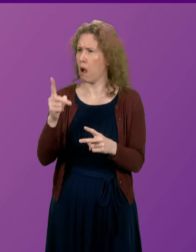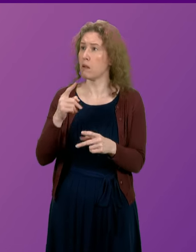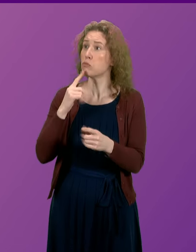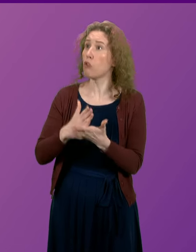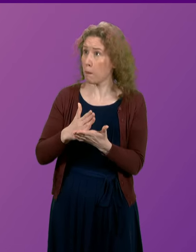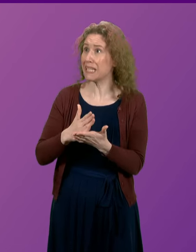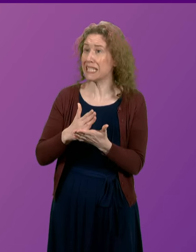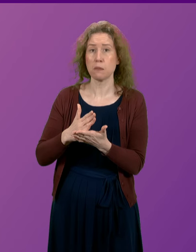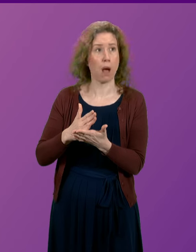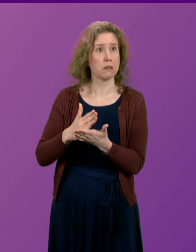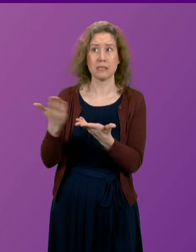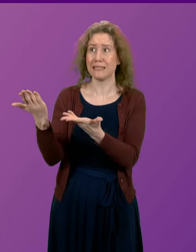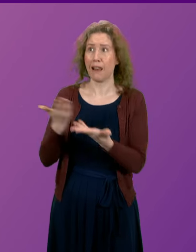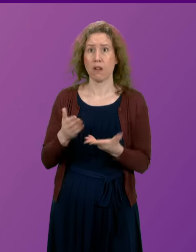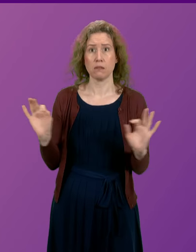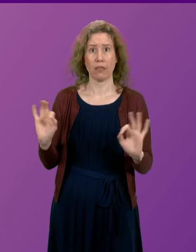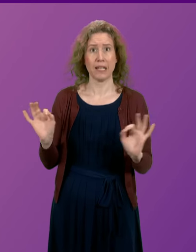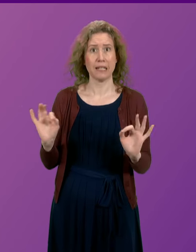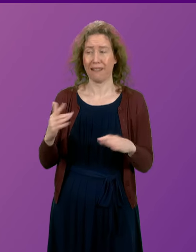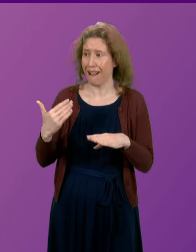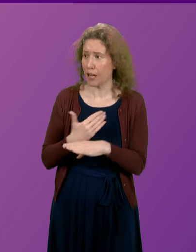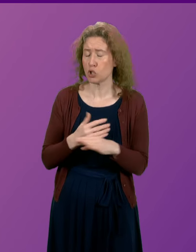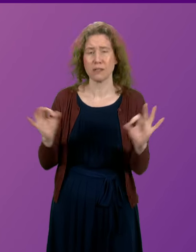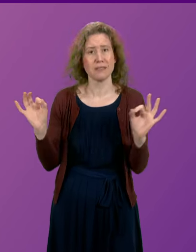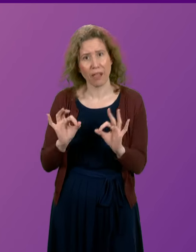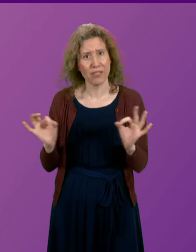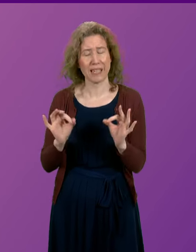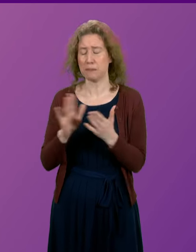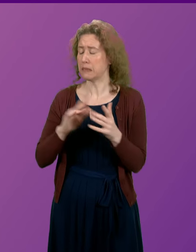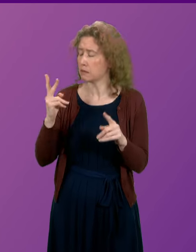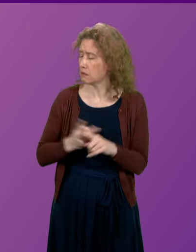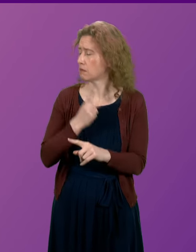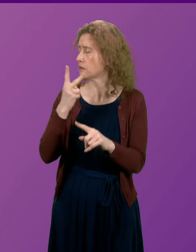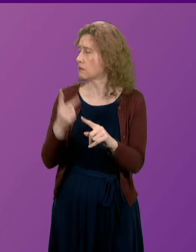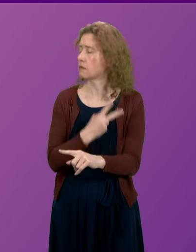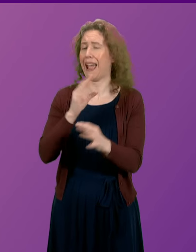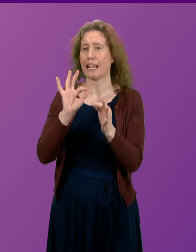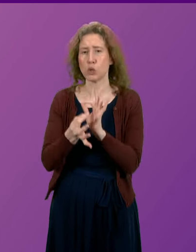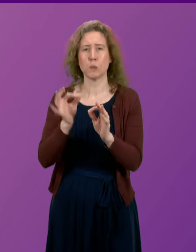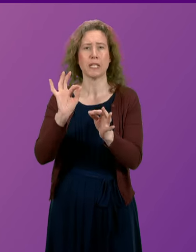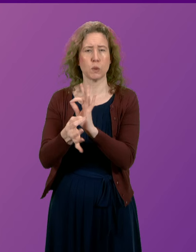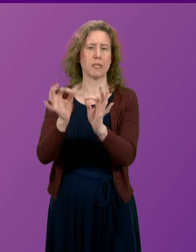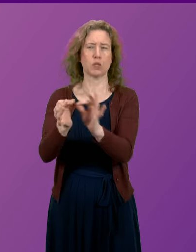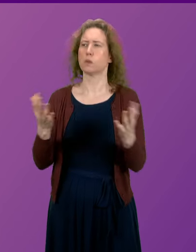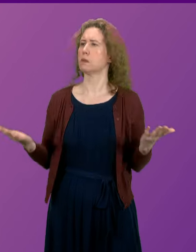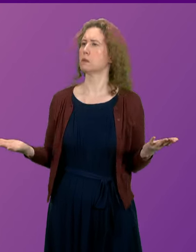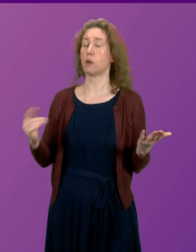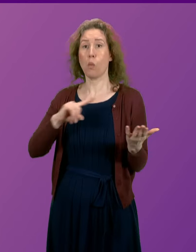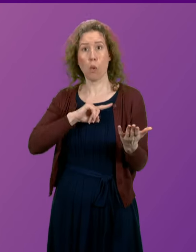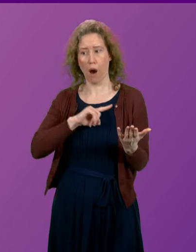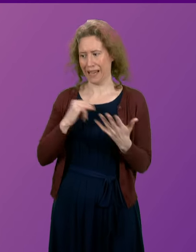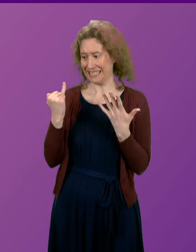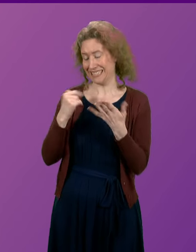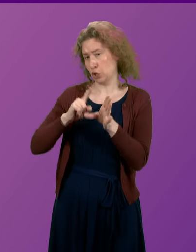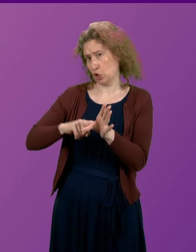promises, but delivering no action, making the same excuses. So why, in the last